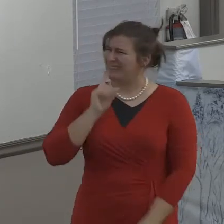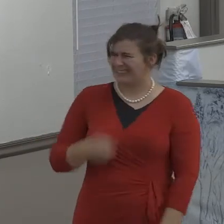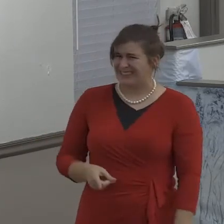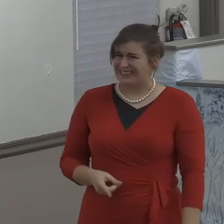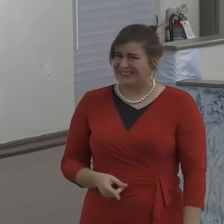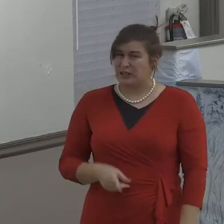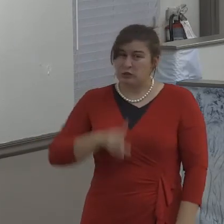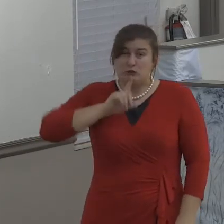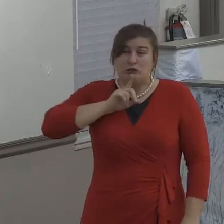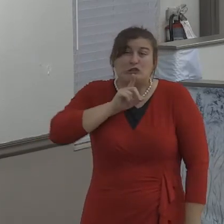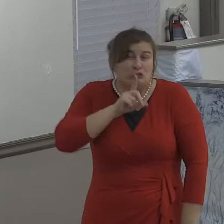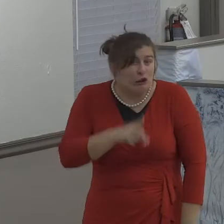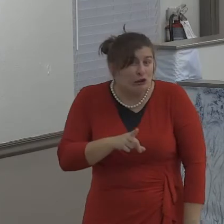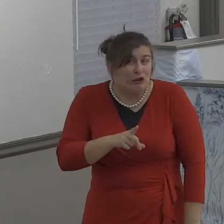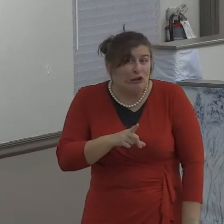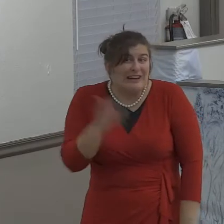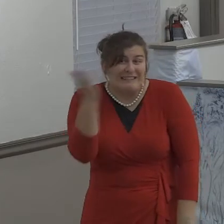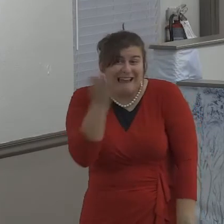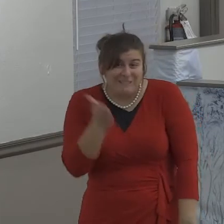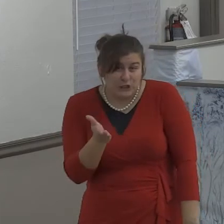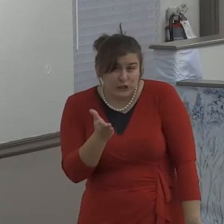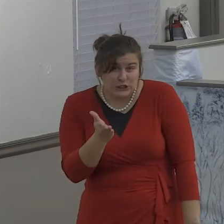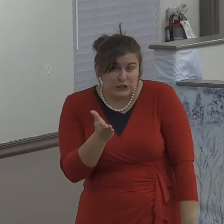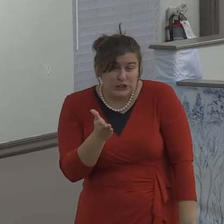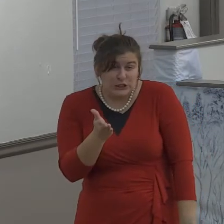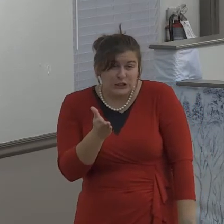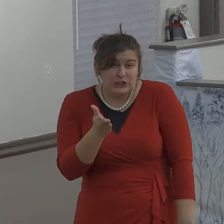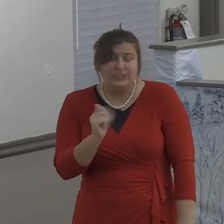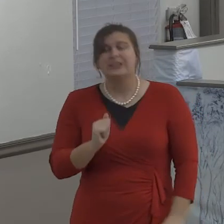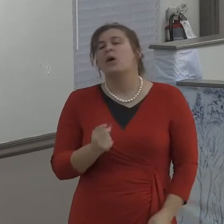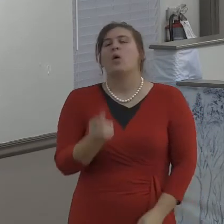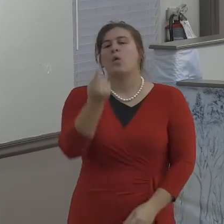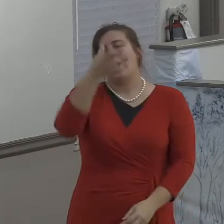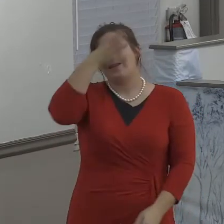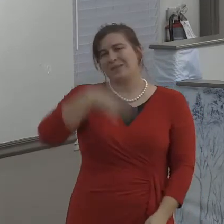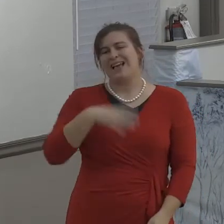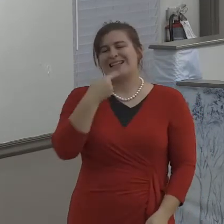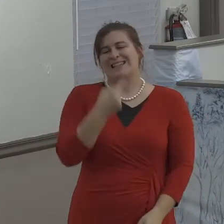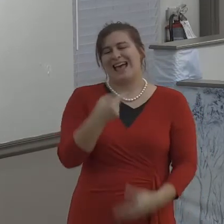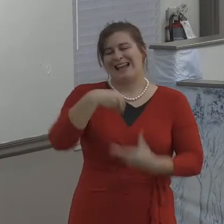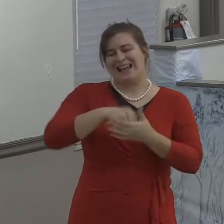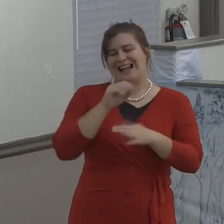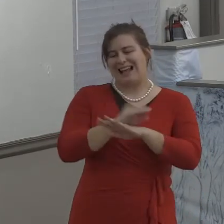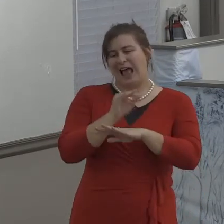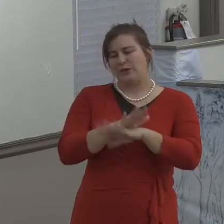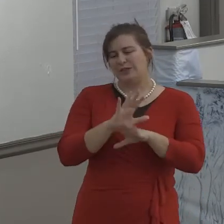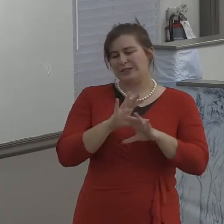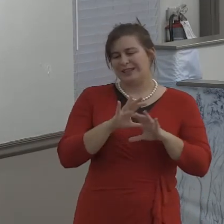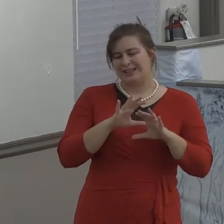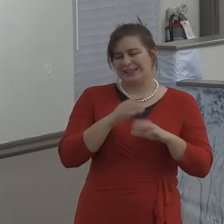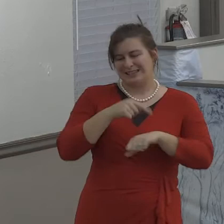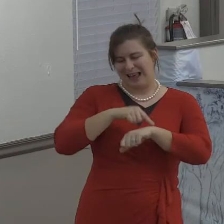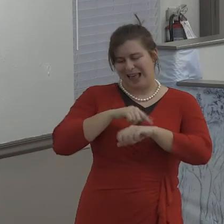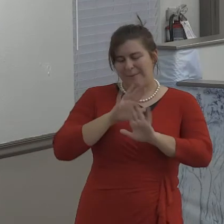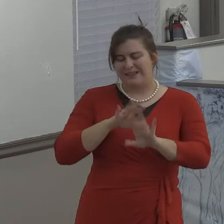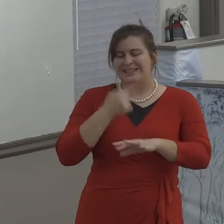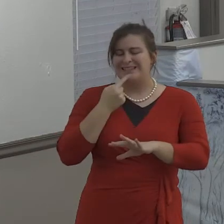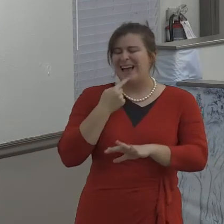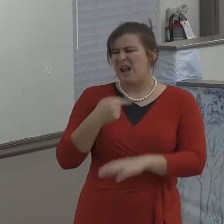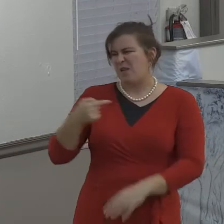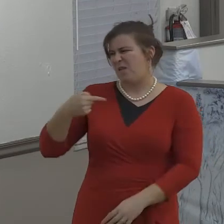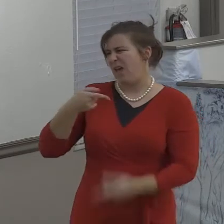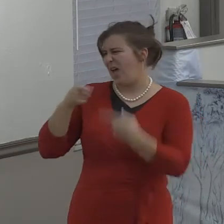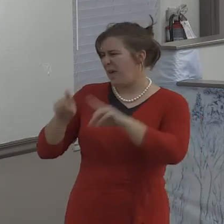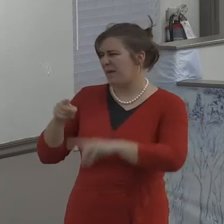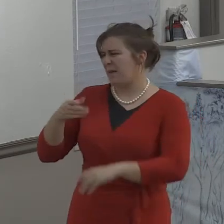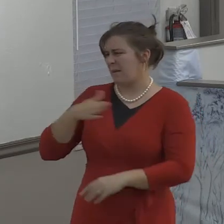Maybe that's where the, you never, because she can remember everything back to the very beginning. I can't